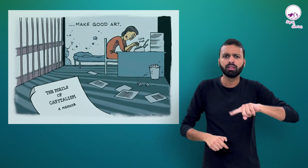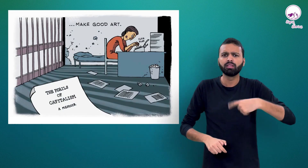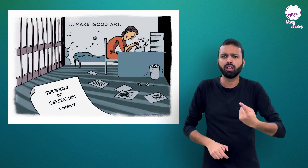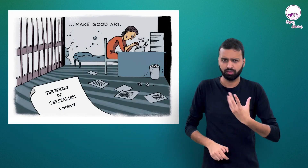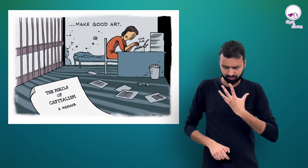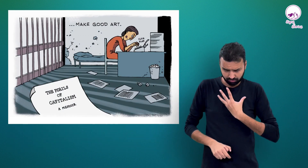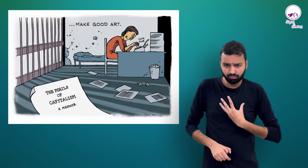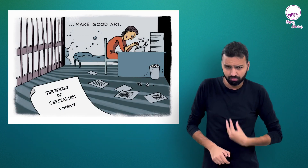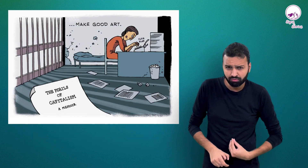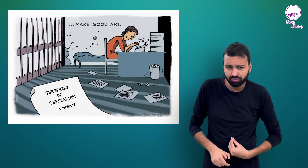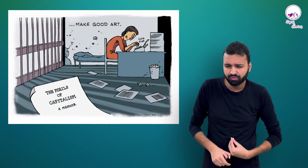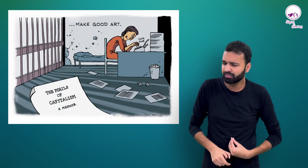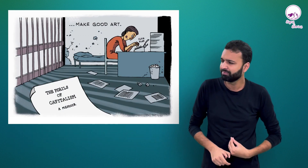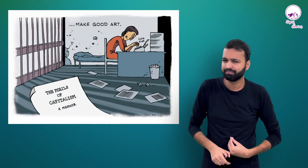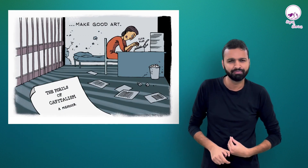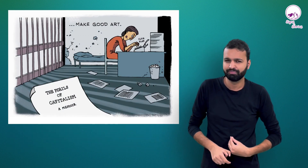Make good art.